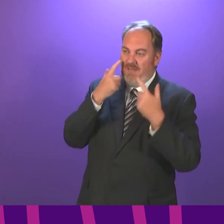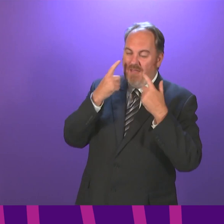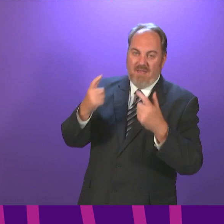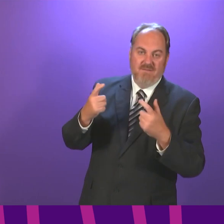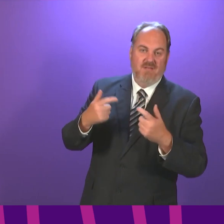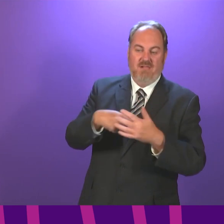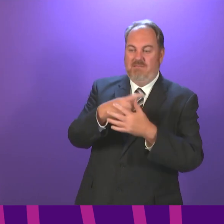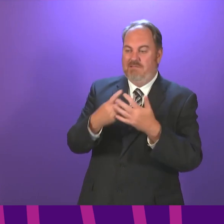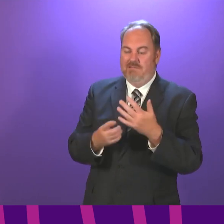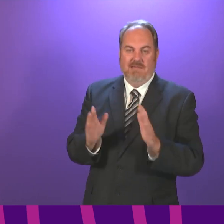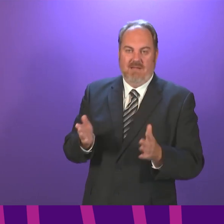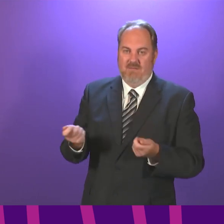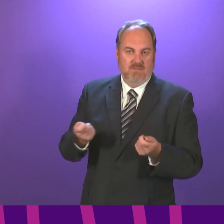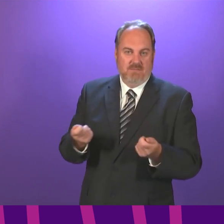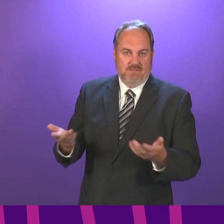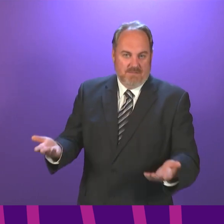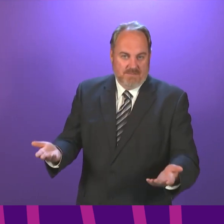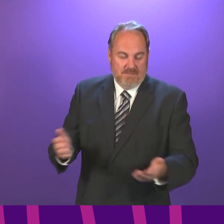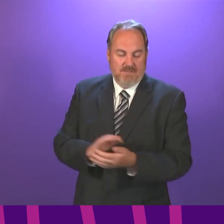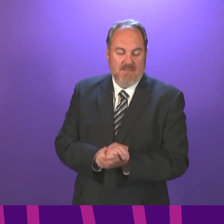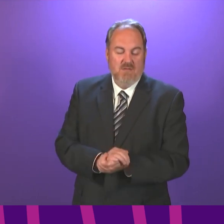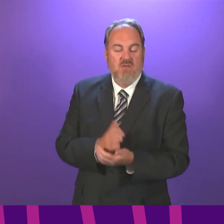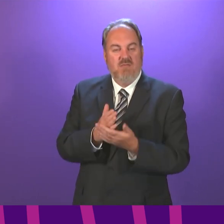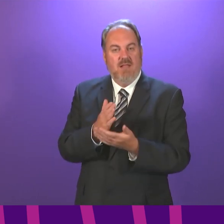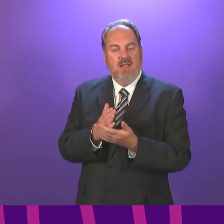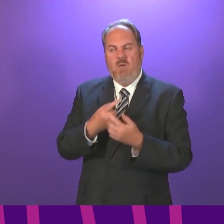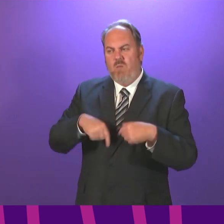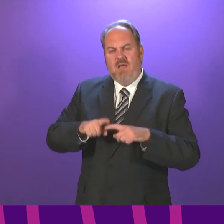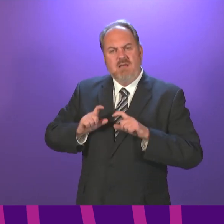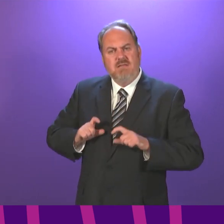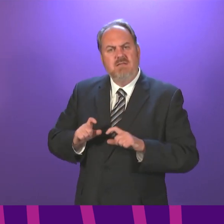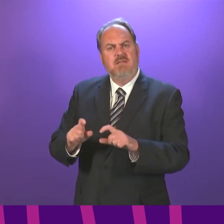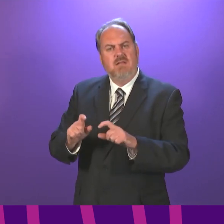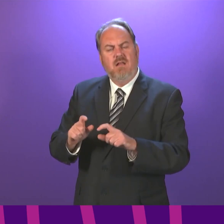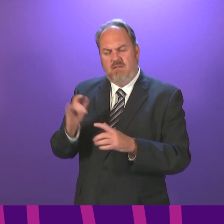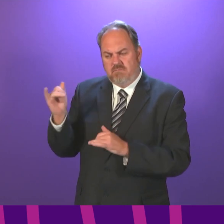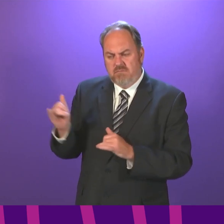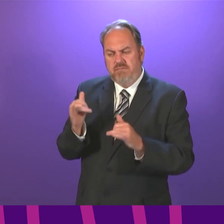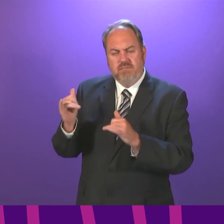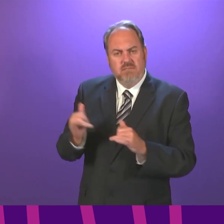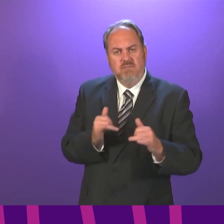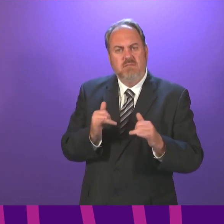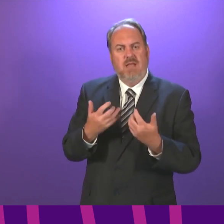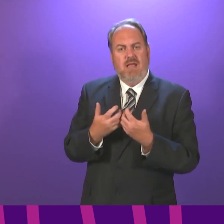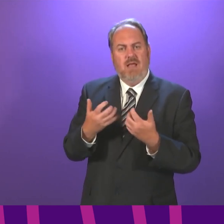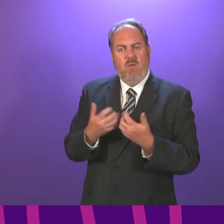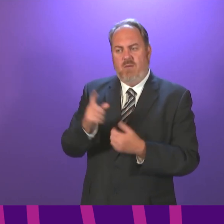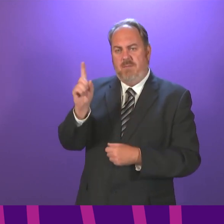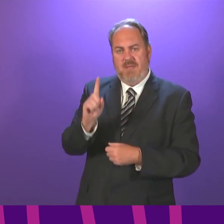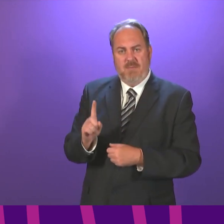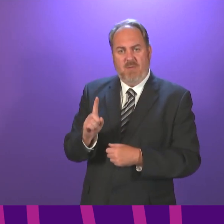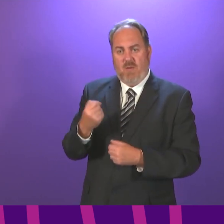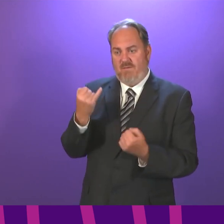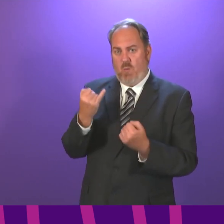understanding of the immune response to COVID vaccinations in patients with immune-suppressed conditions.